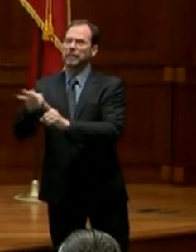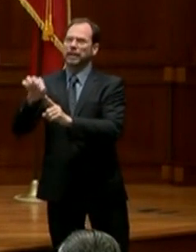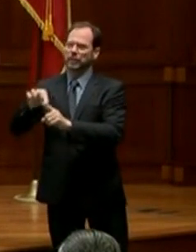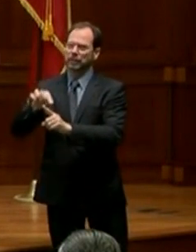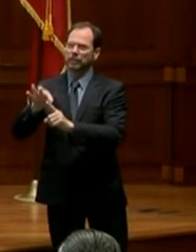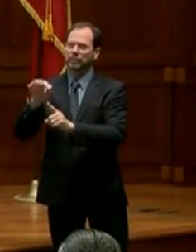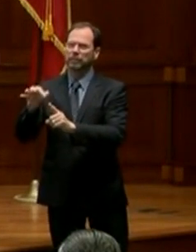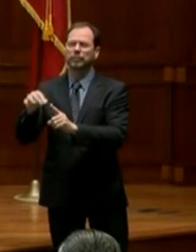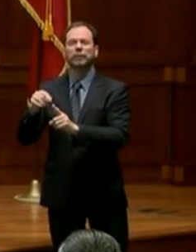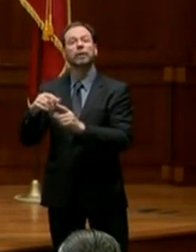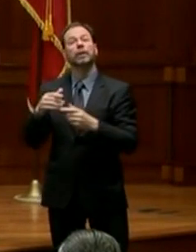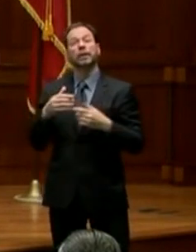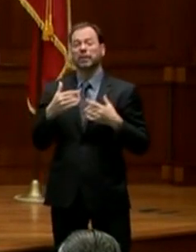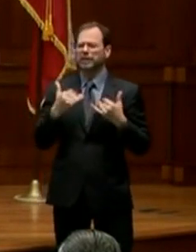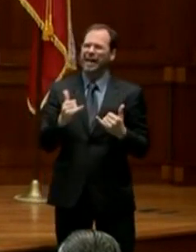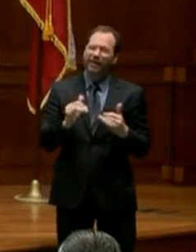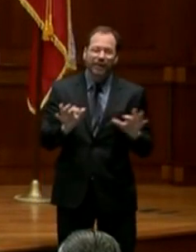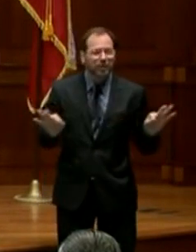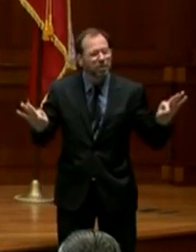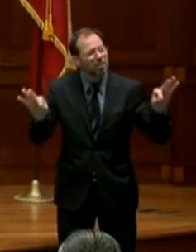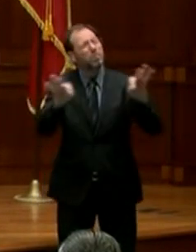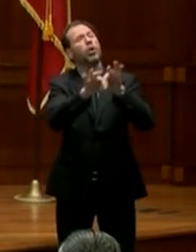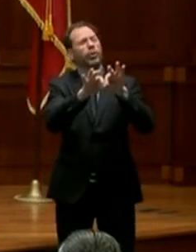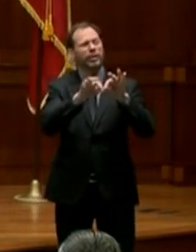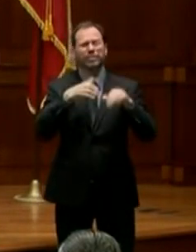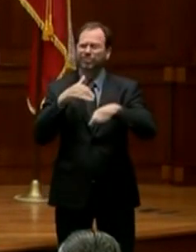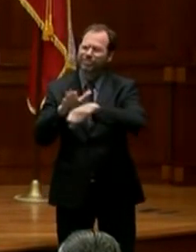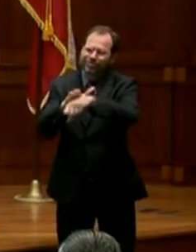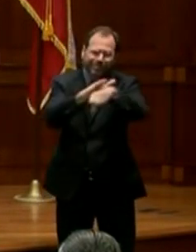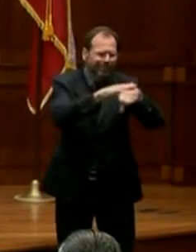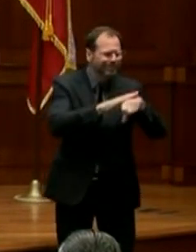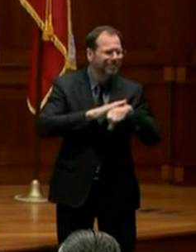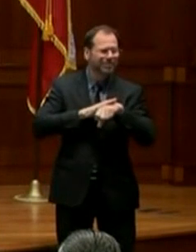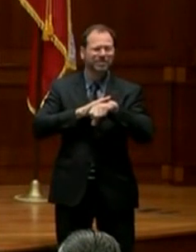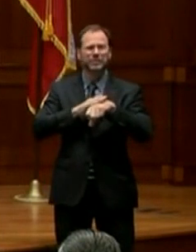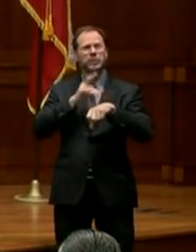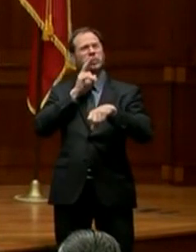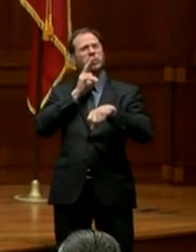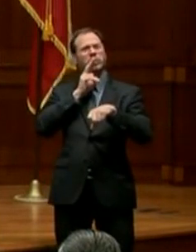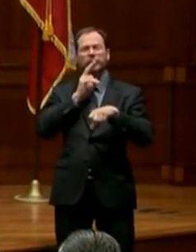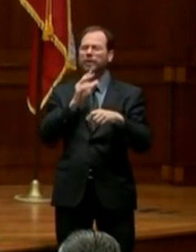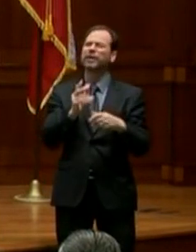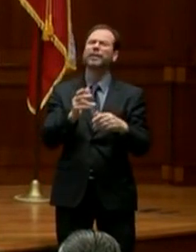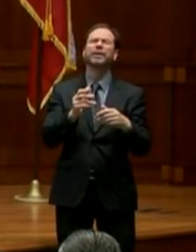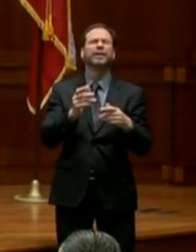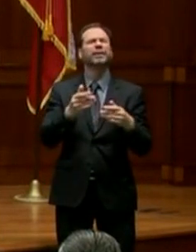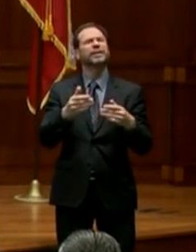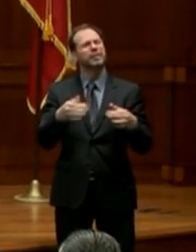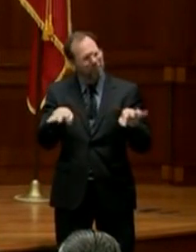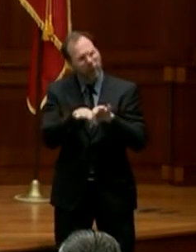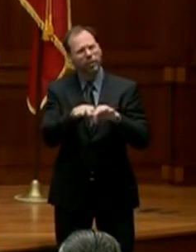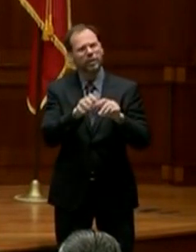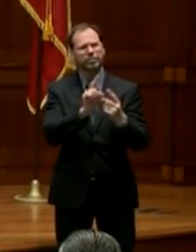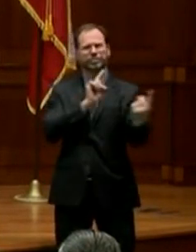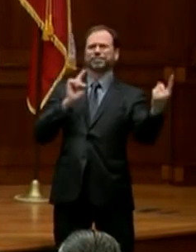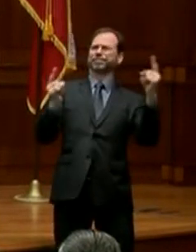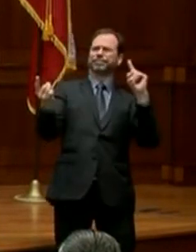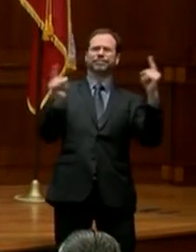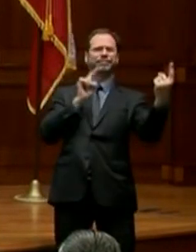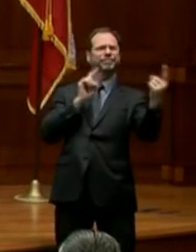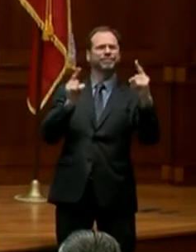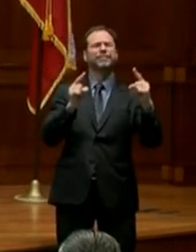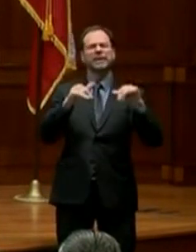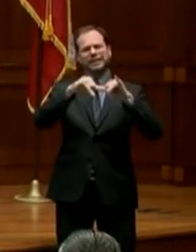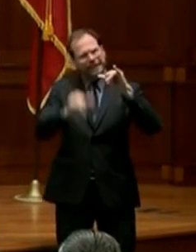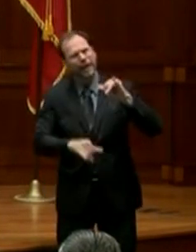is more important now than ever for people in Harris County to maintain these distancing practices to stay at